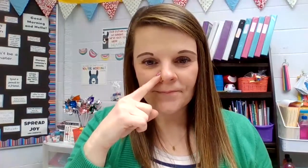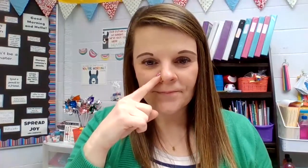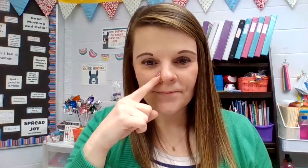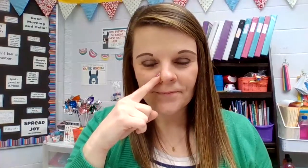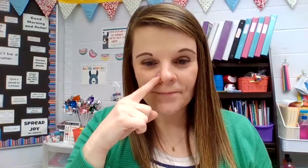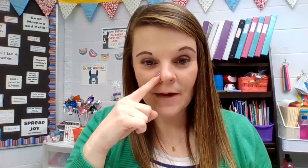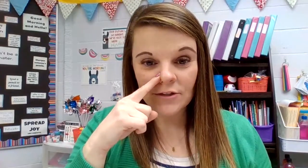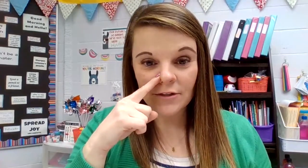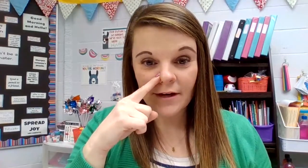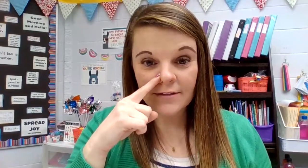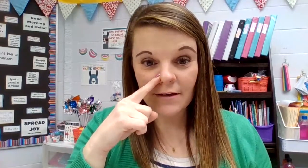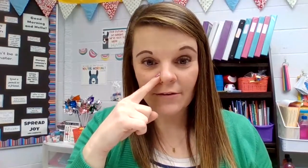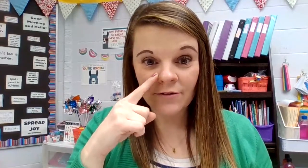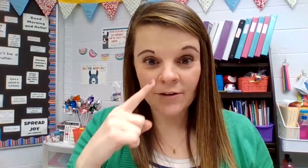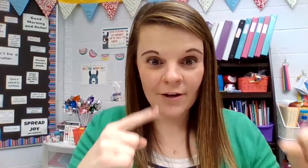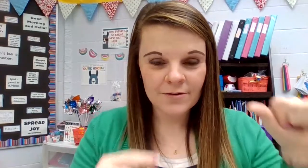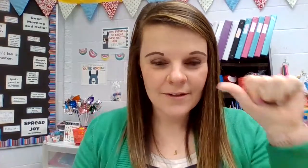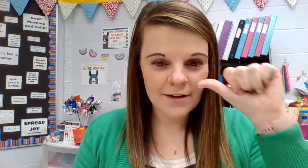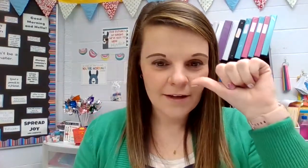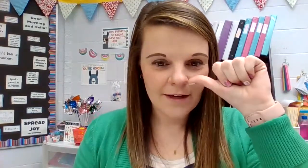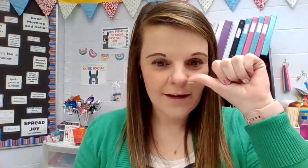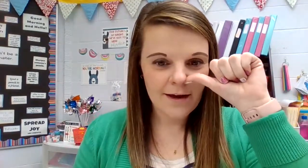Make sure you're exhaling through your nose. Inhale.